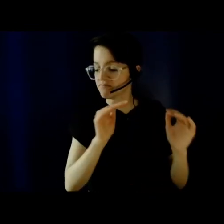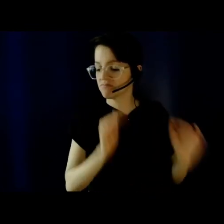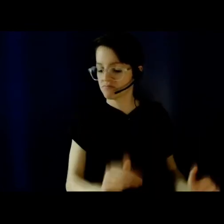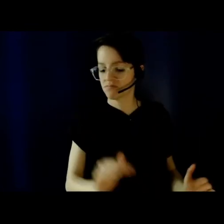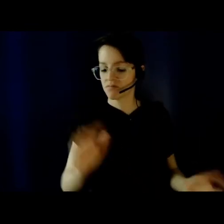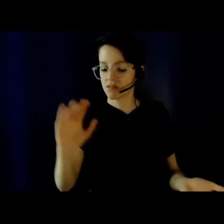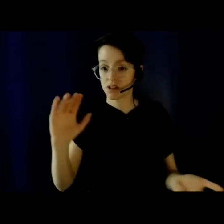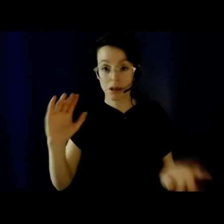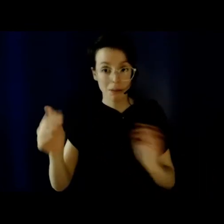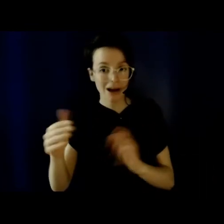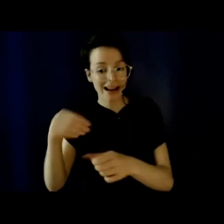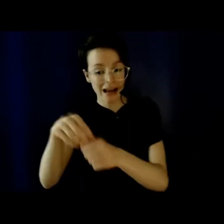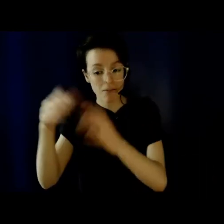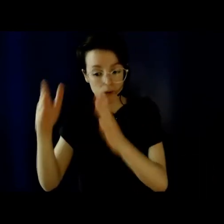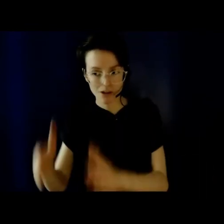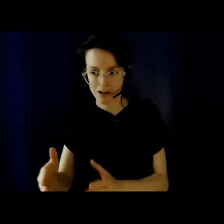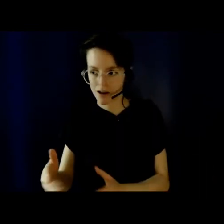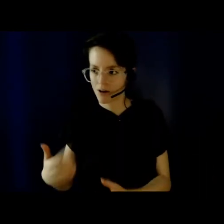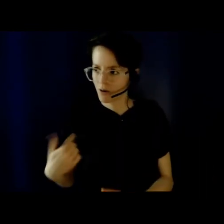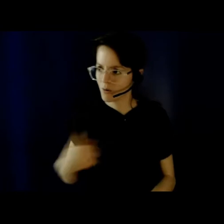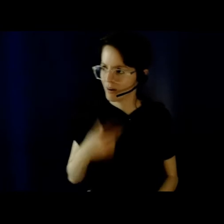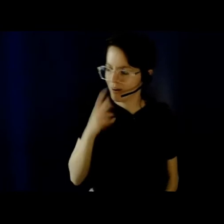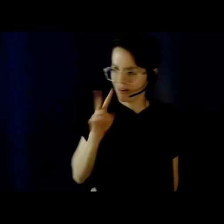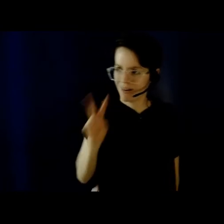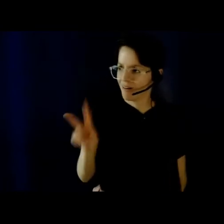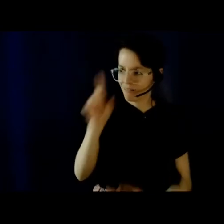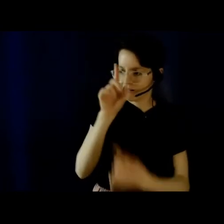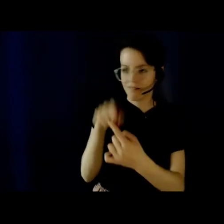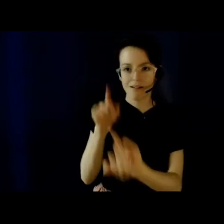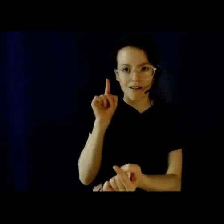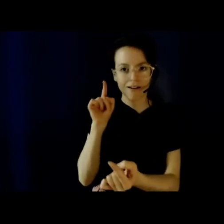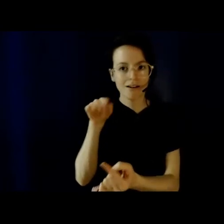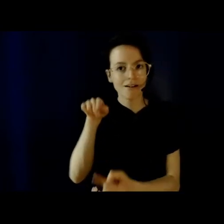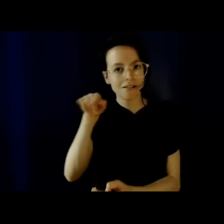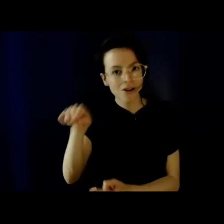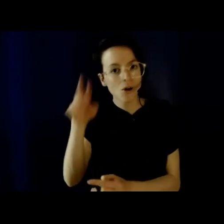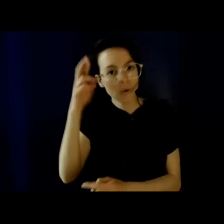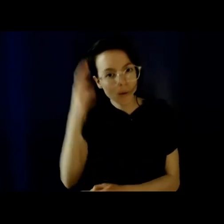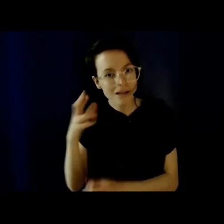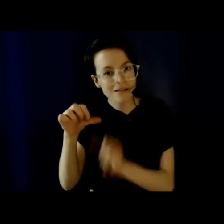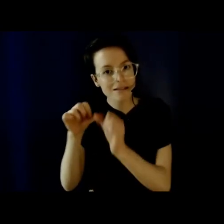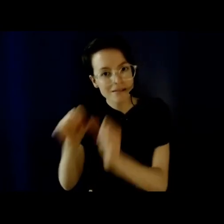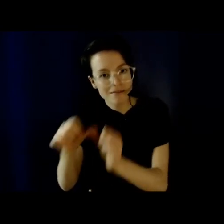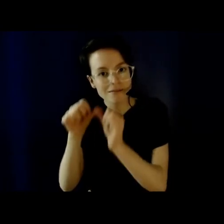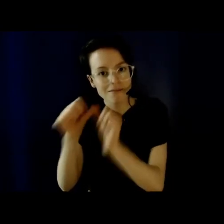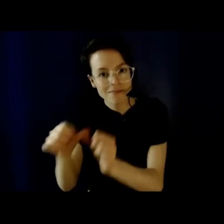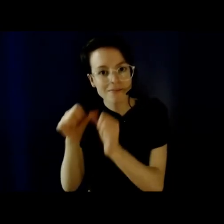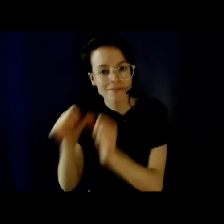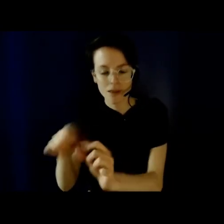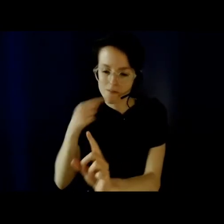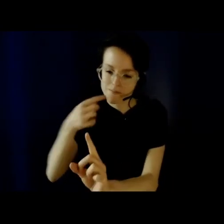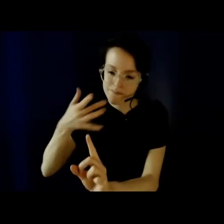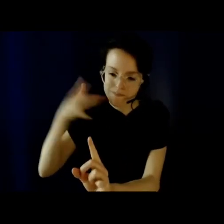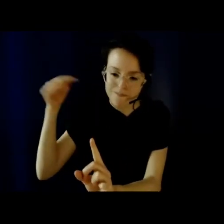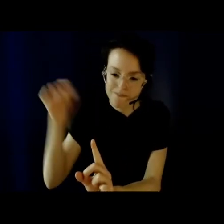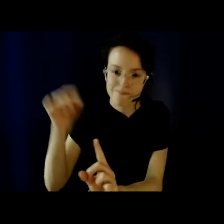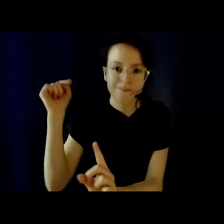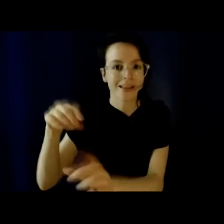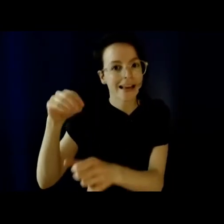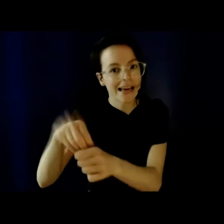us, the stubborn adherence to in-person instruction has been a way to ensure that disabled scholars remain inferior, that we can't